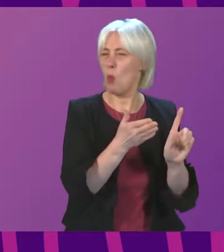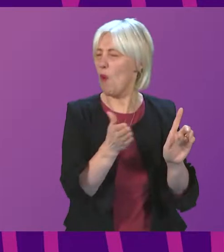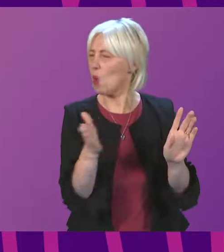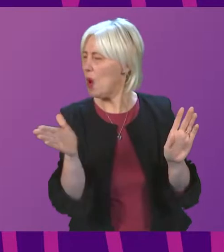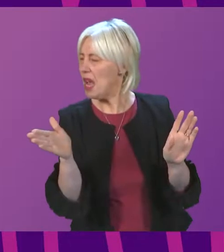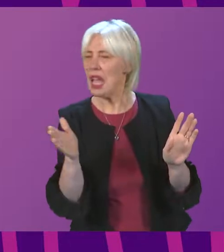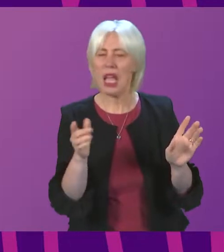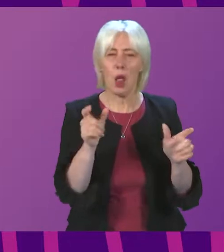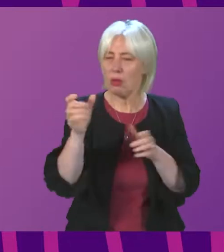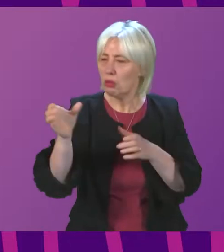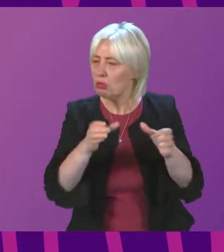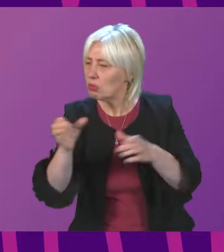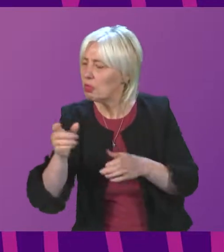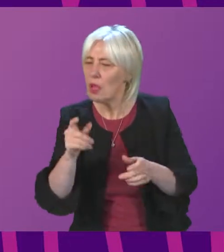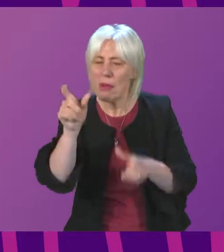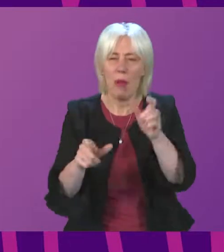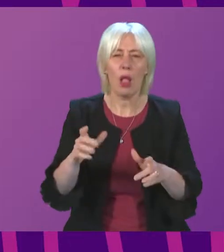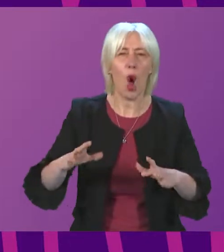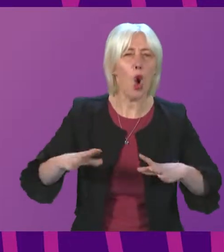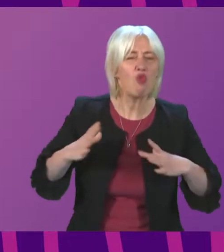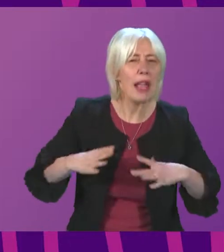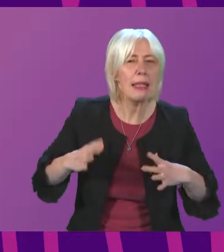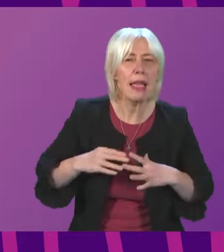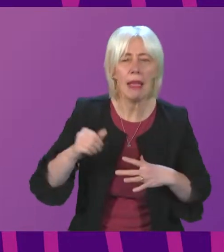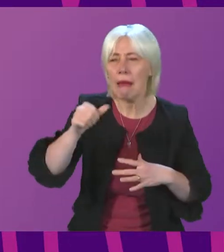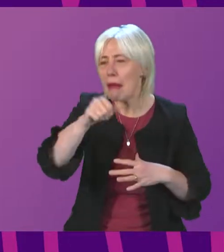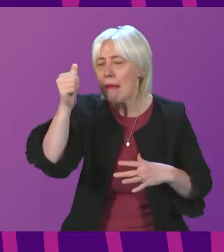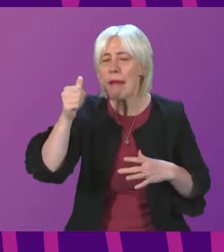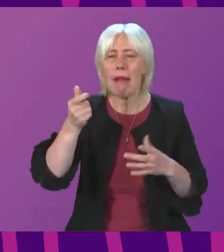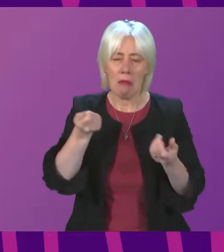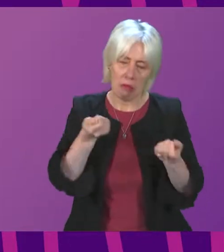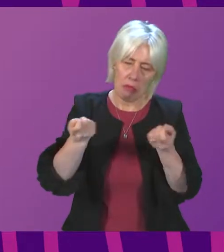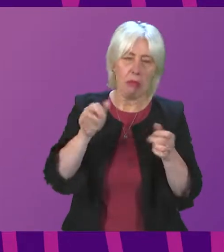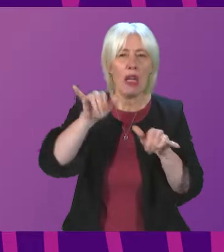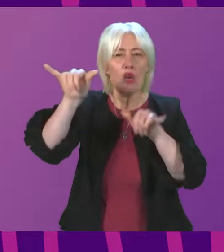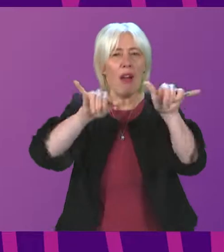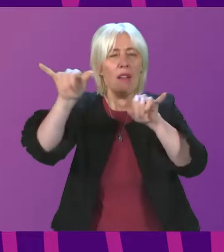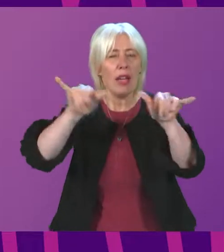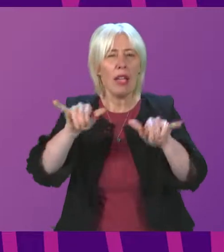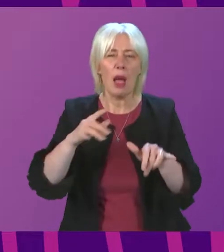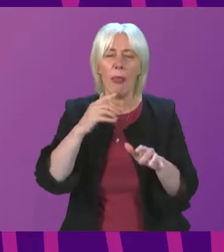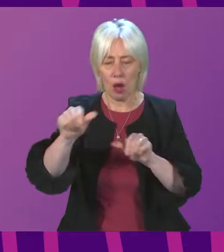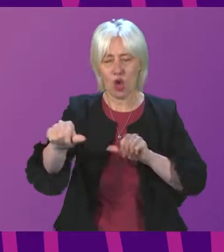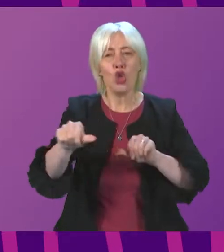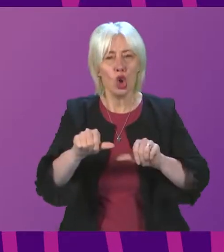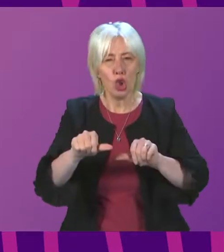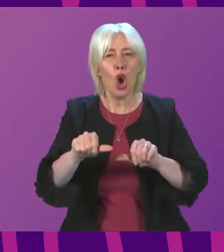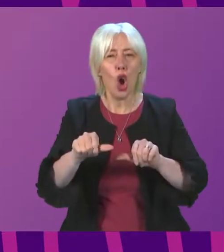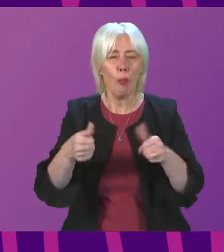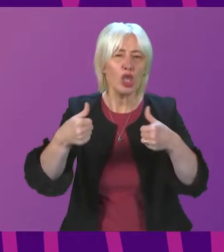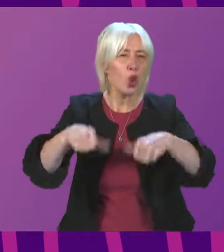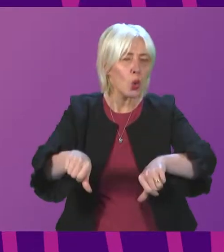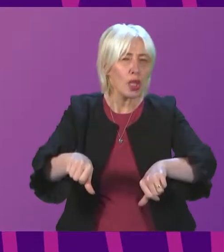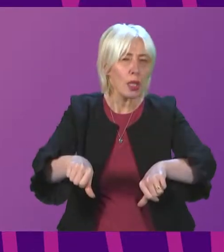to kind of hire ready-made air traffic controllers, which was always a kind of short-term fix